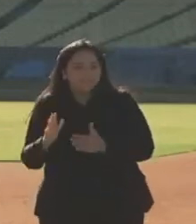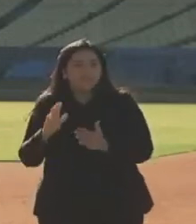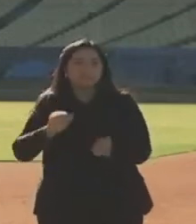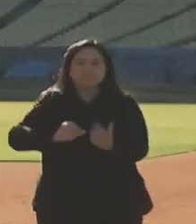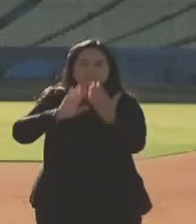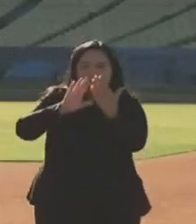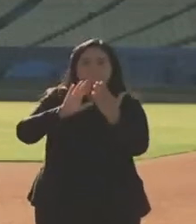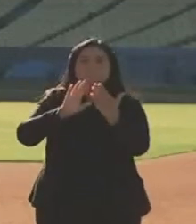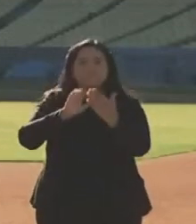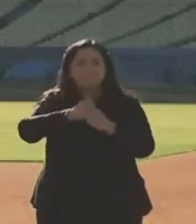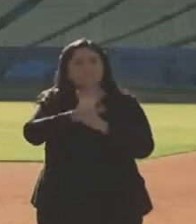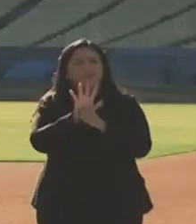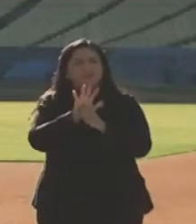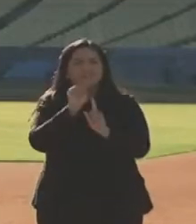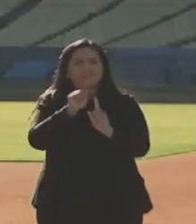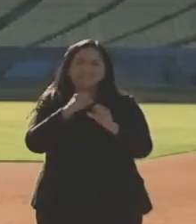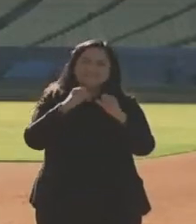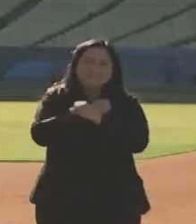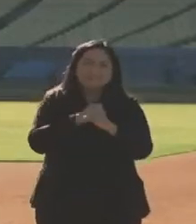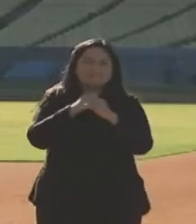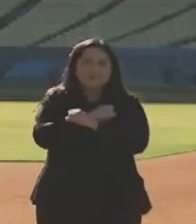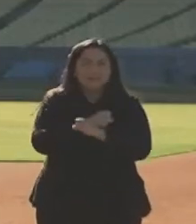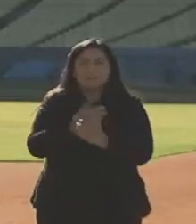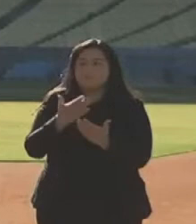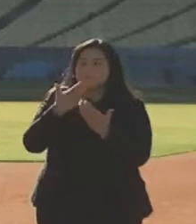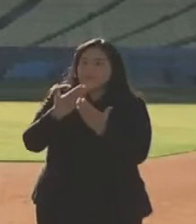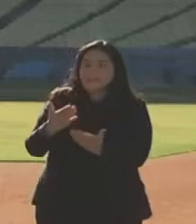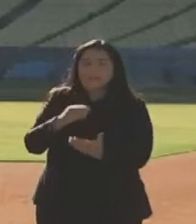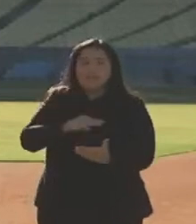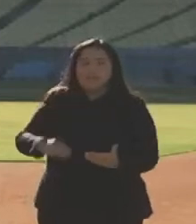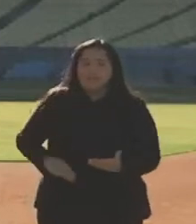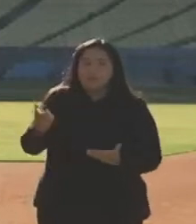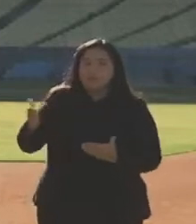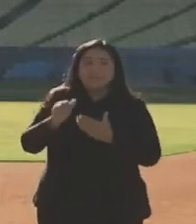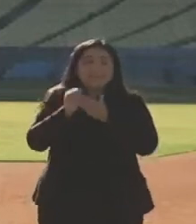disease. And so, mayor, thank you. Leaders lead.